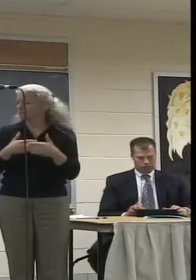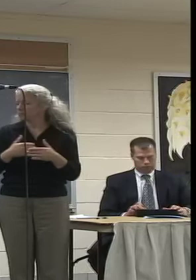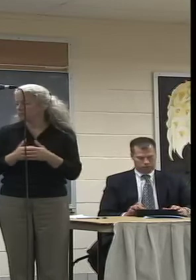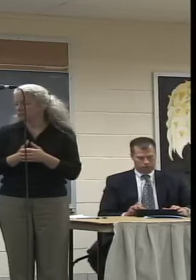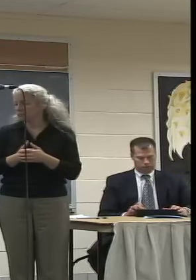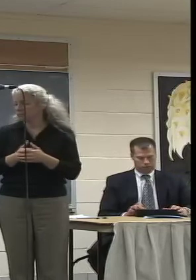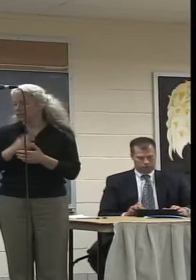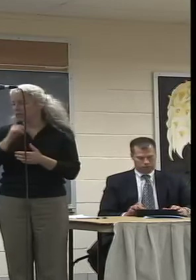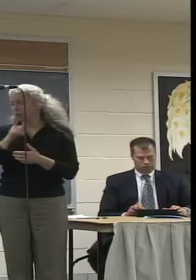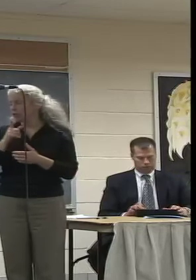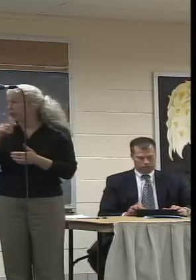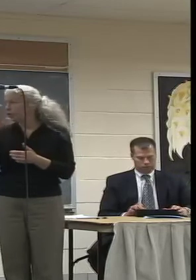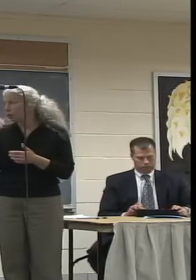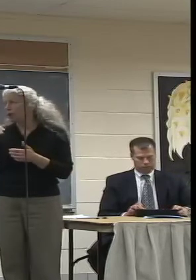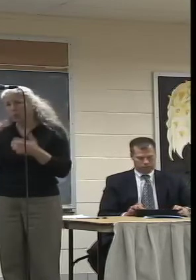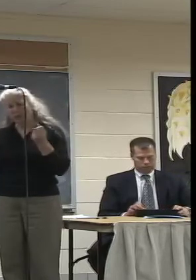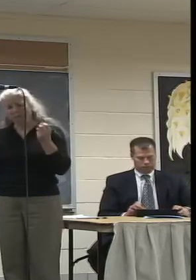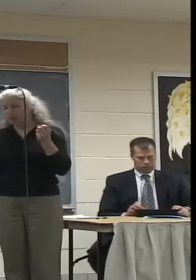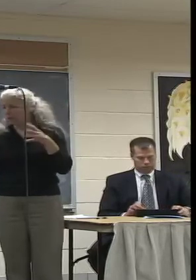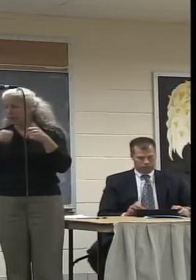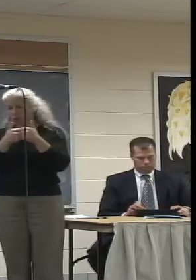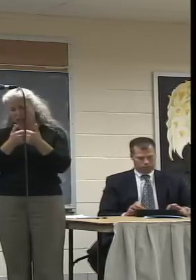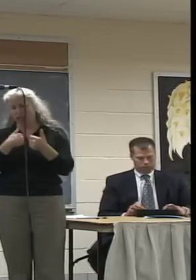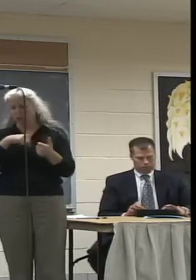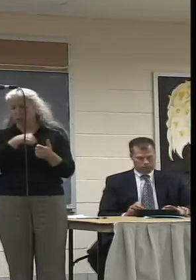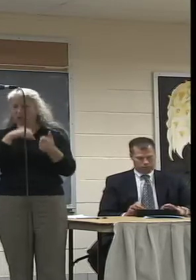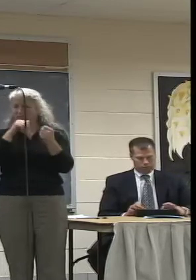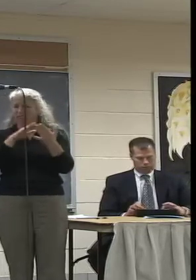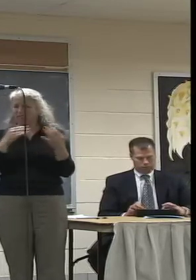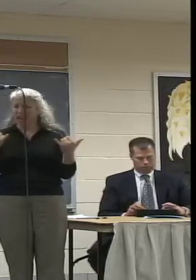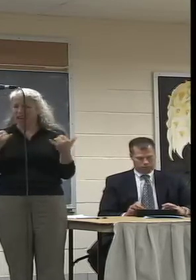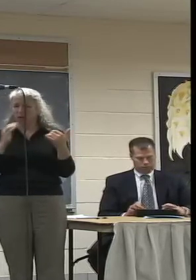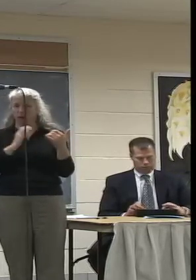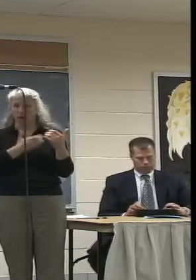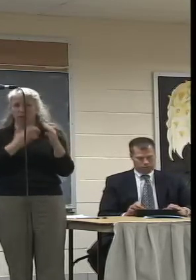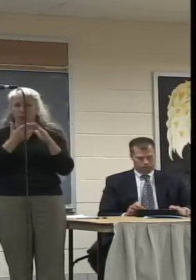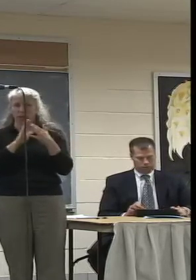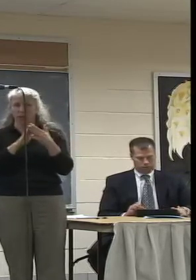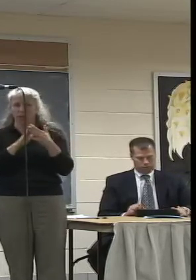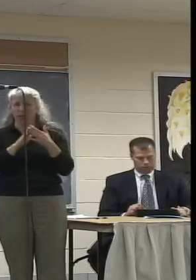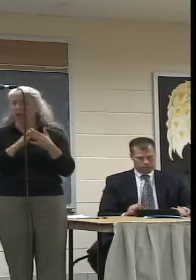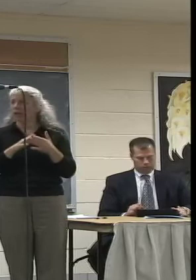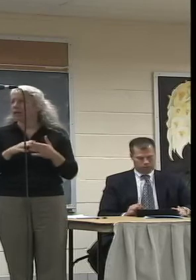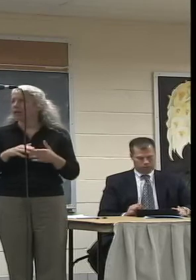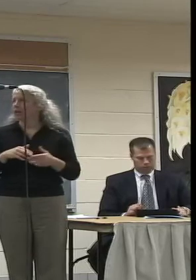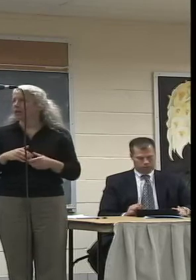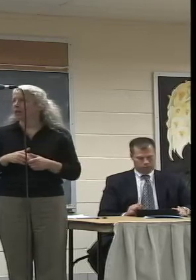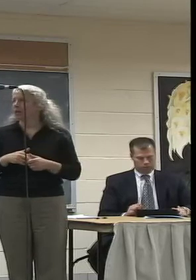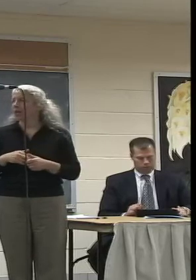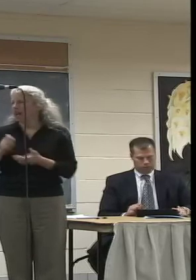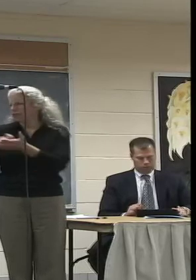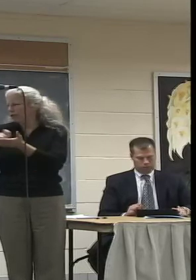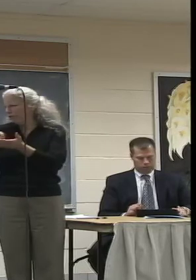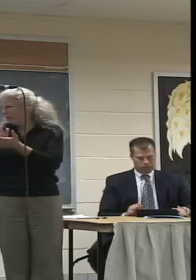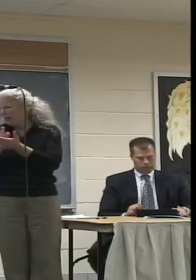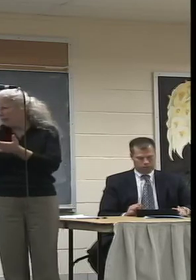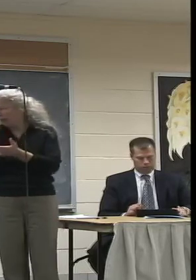the challenges we are facing. I feel like a – now I'm going to put on my glasses because I made some notes.